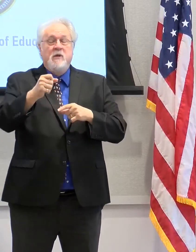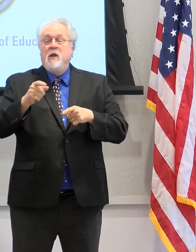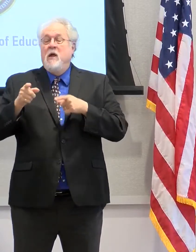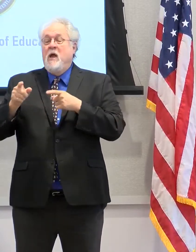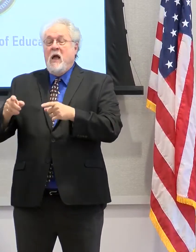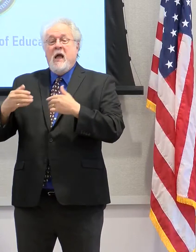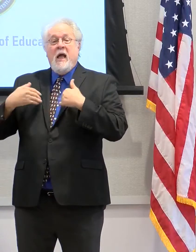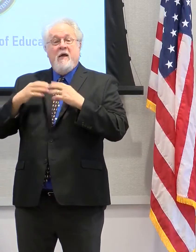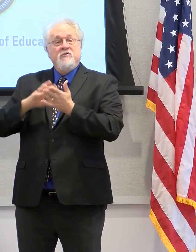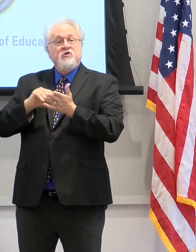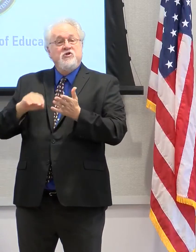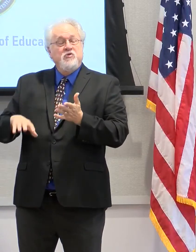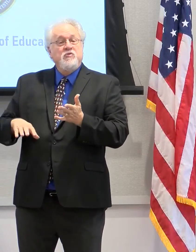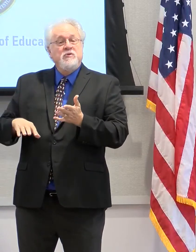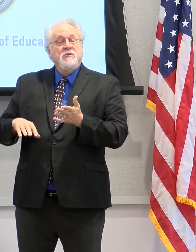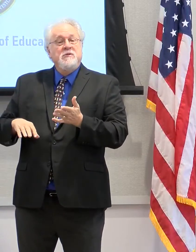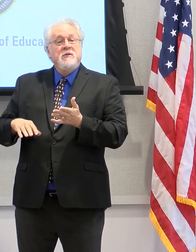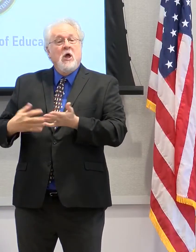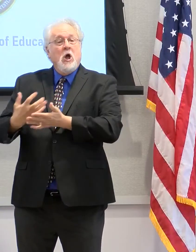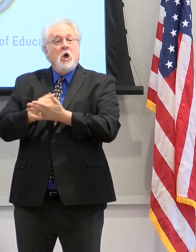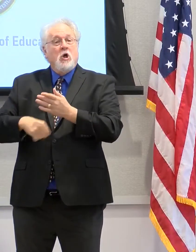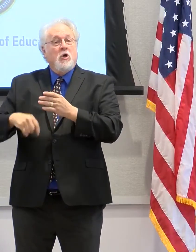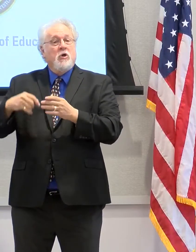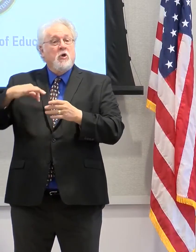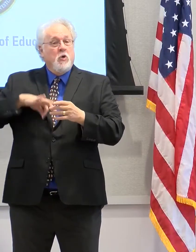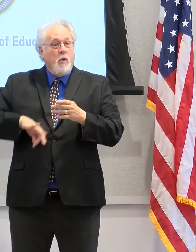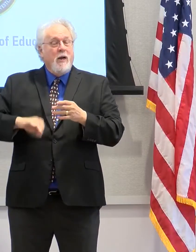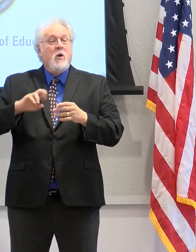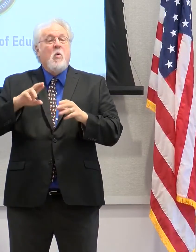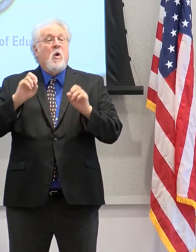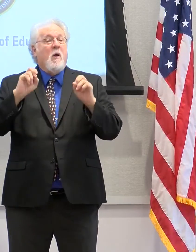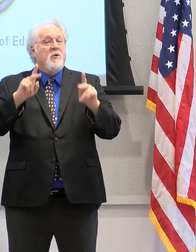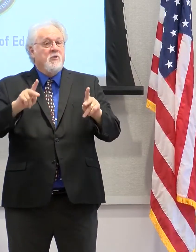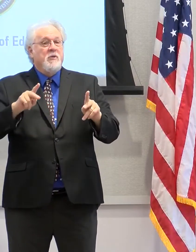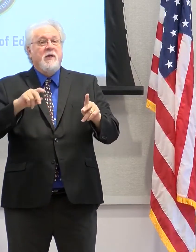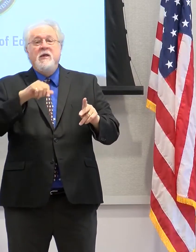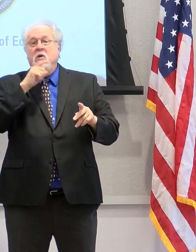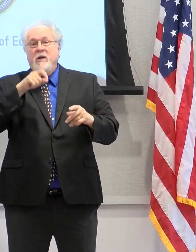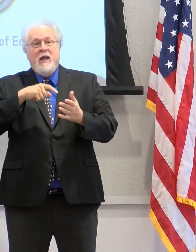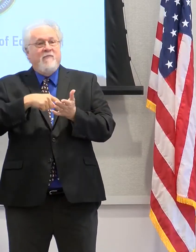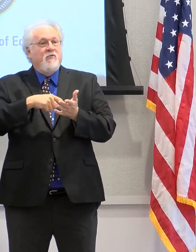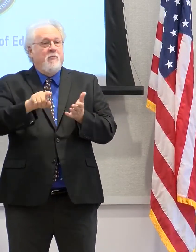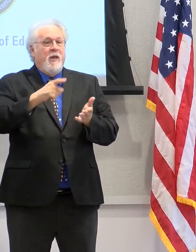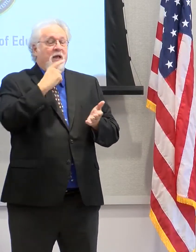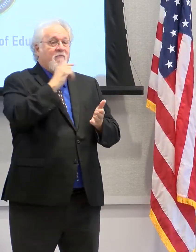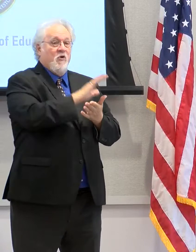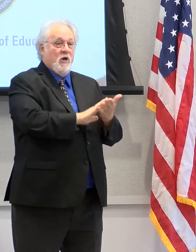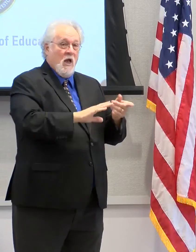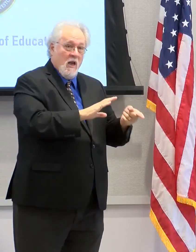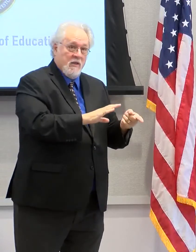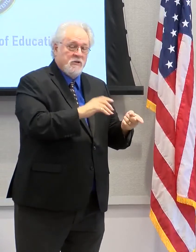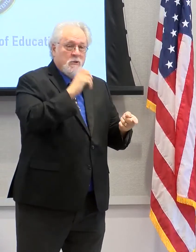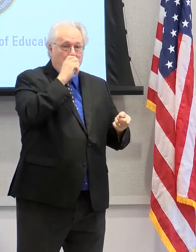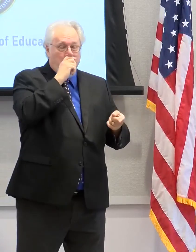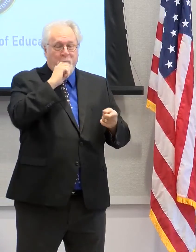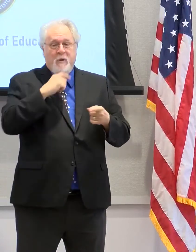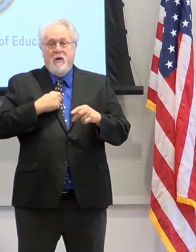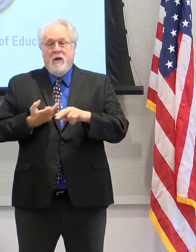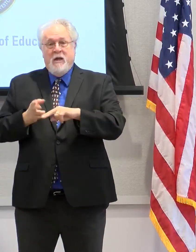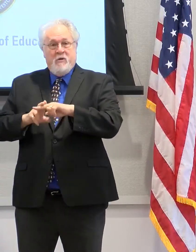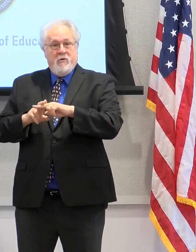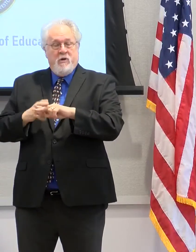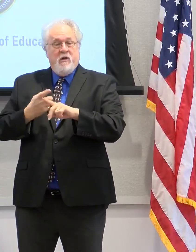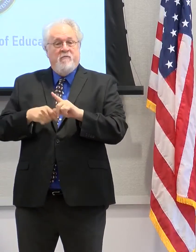students to, you know, earn credit or opportunities to not have to take courses in college. And we've increased that since